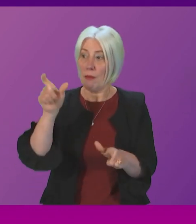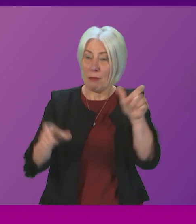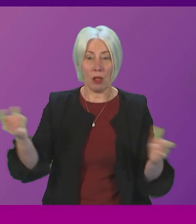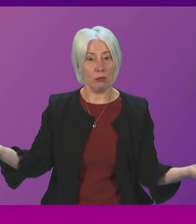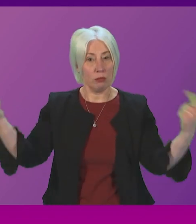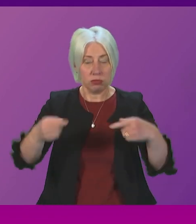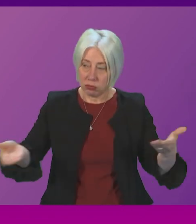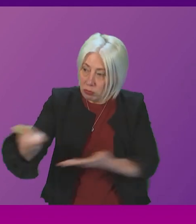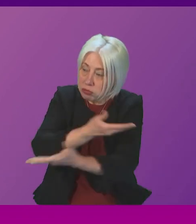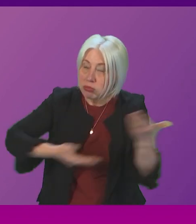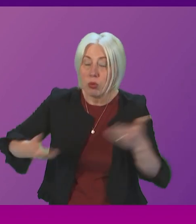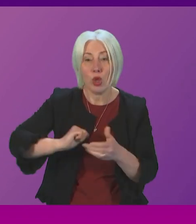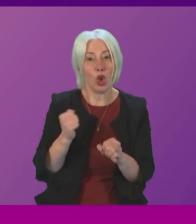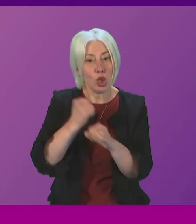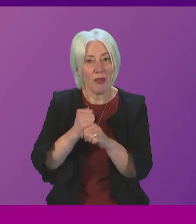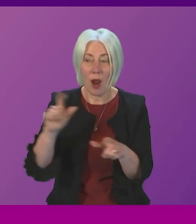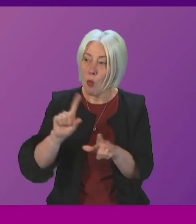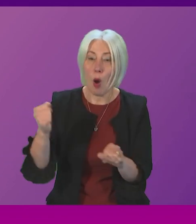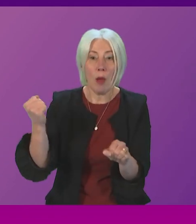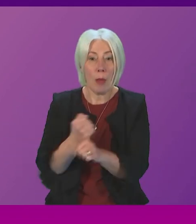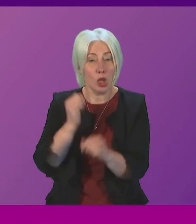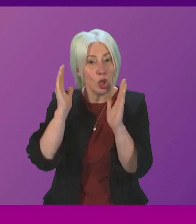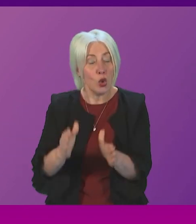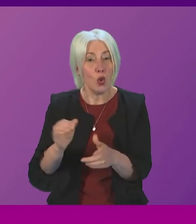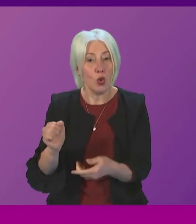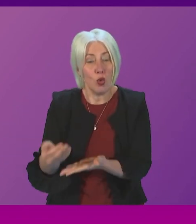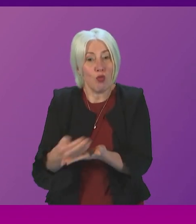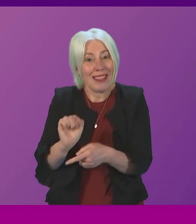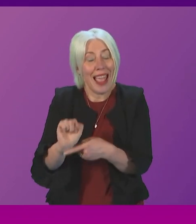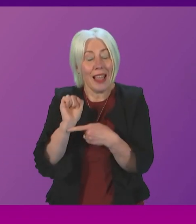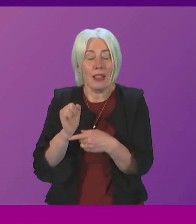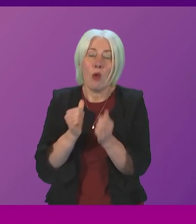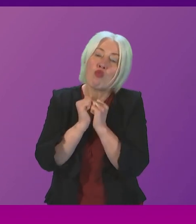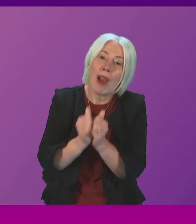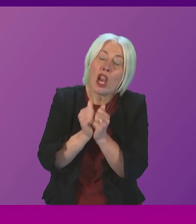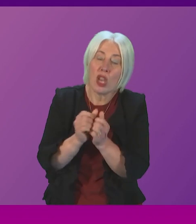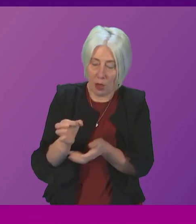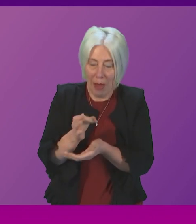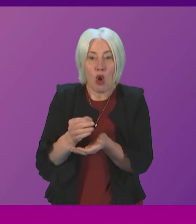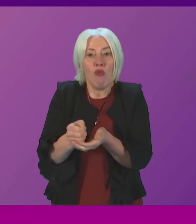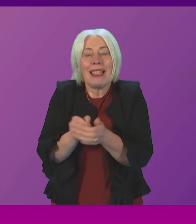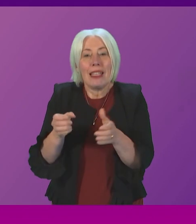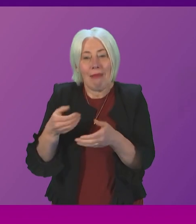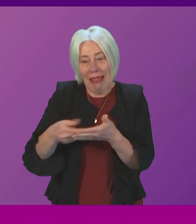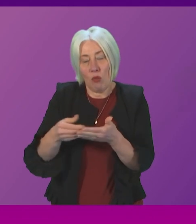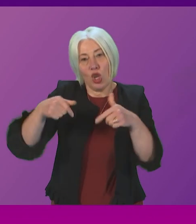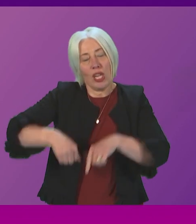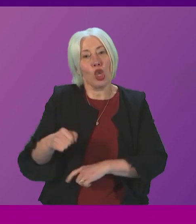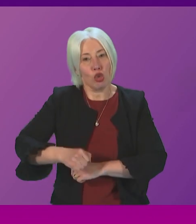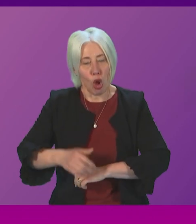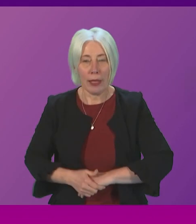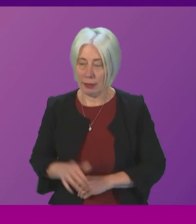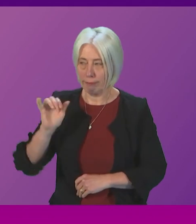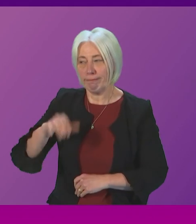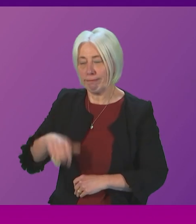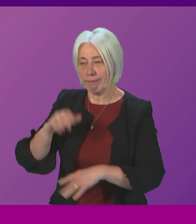government what we must do to protect the future of our precious minority language in Scotland first minister yes absolutely I can commit to